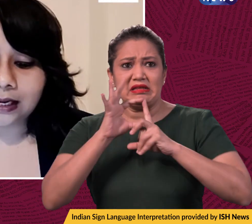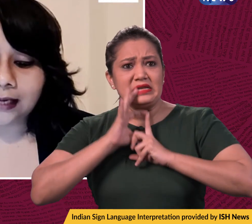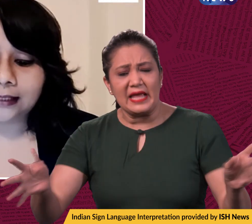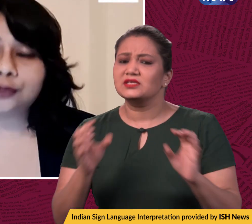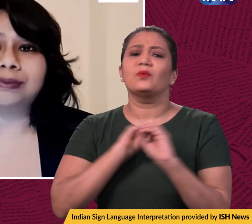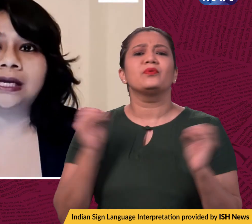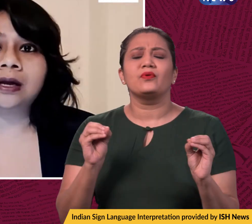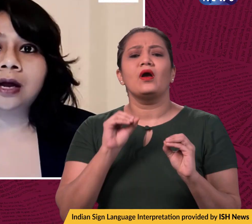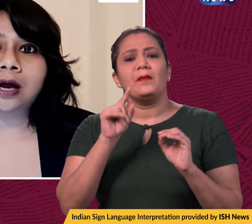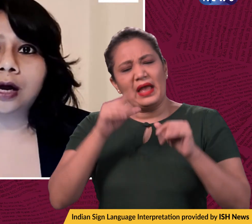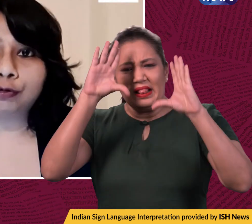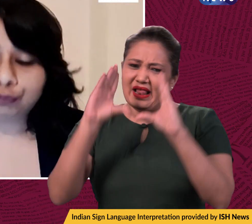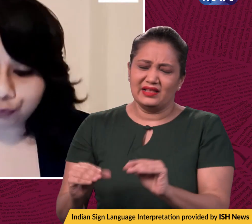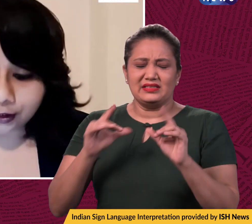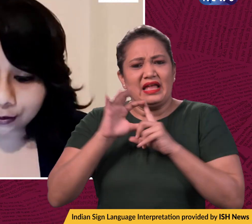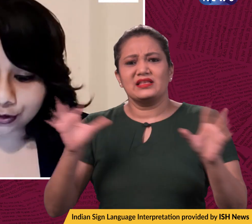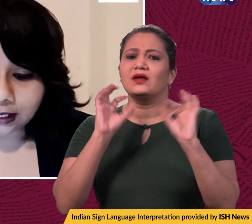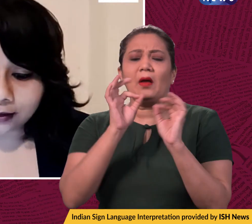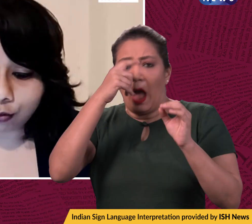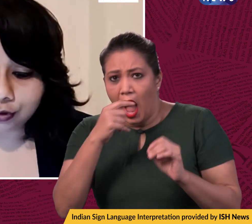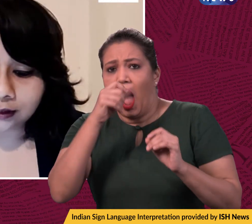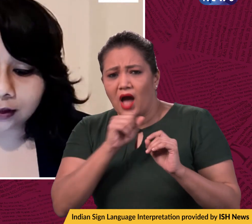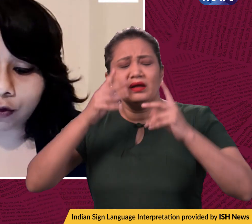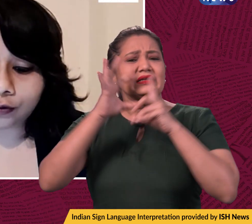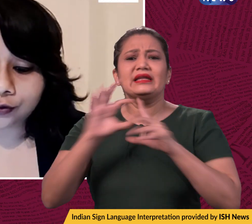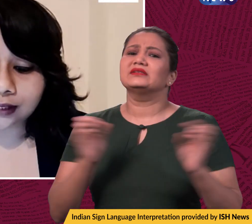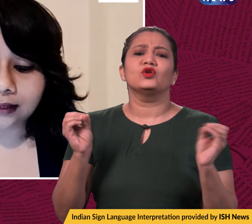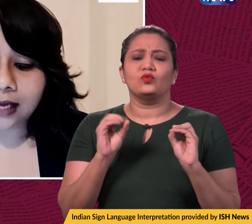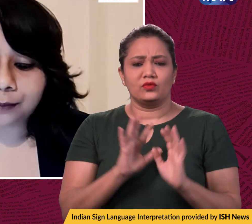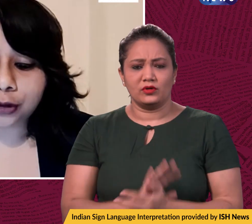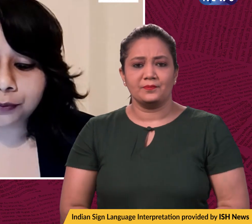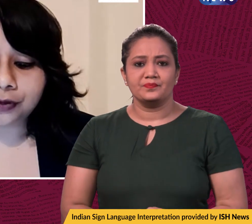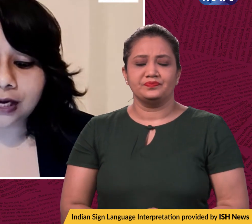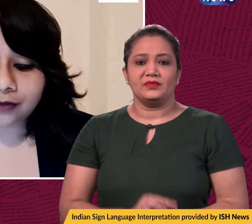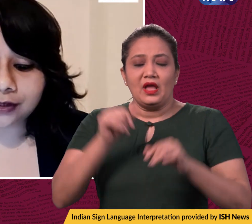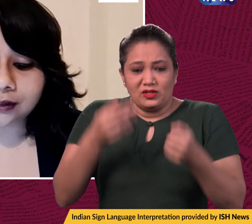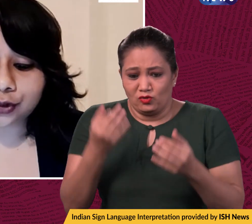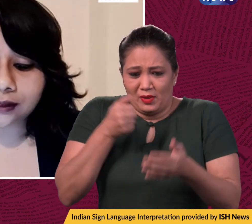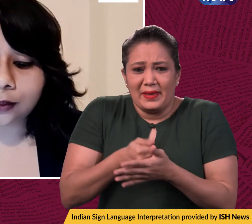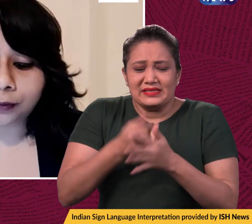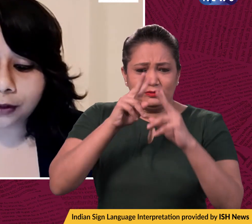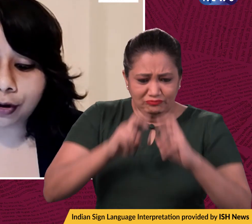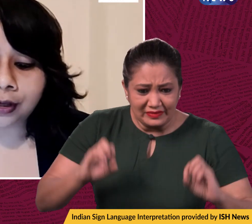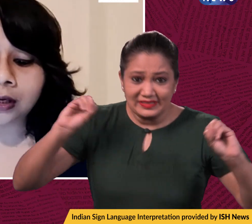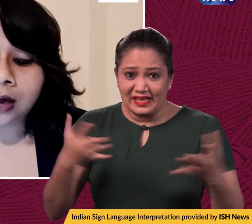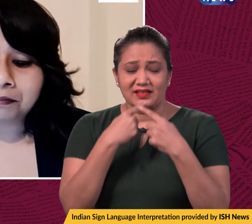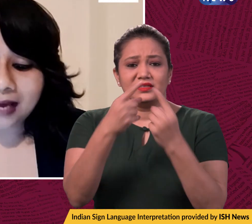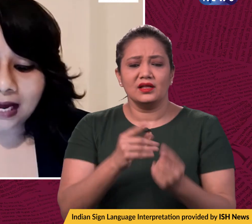likely to be reduced, end quote. INSACOG also said that preliminary evidence suggests that Omicron may